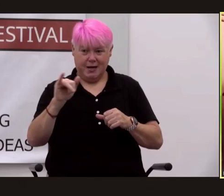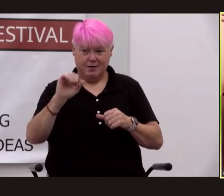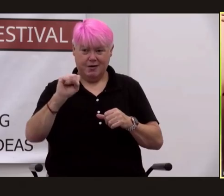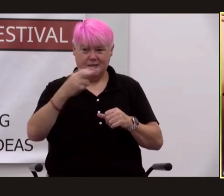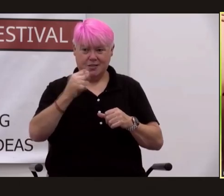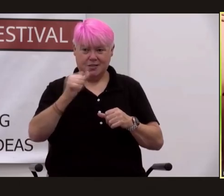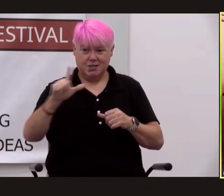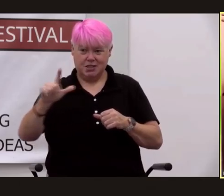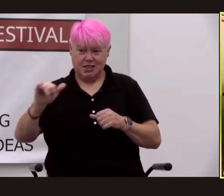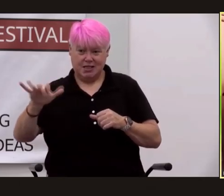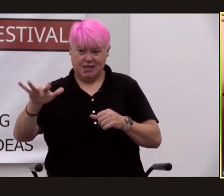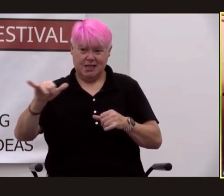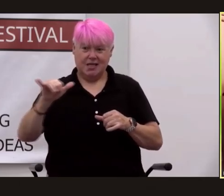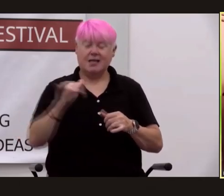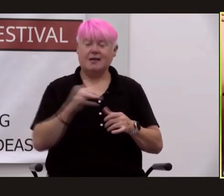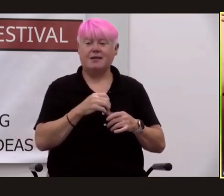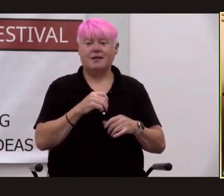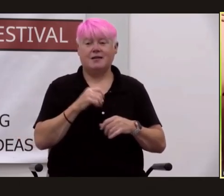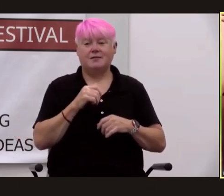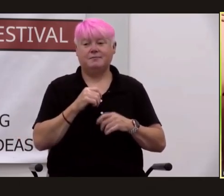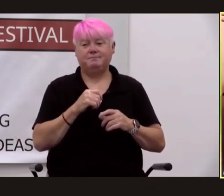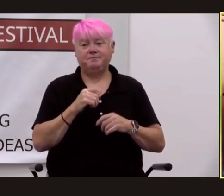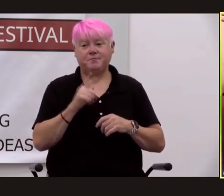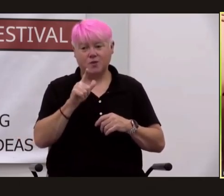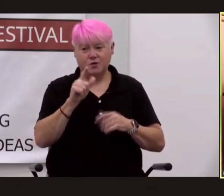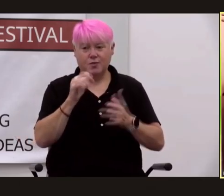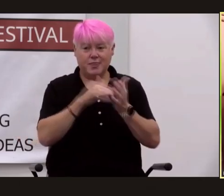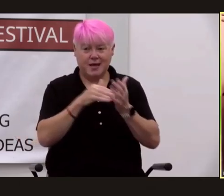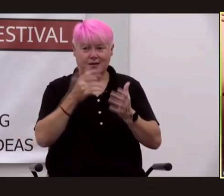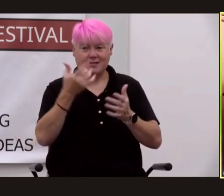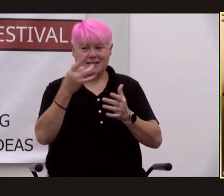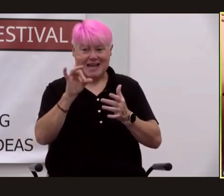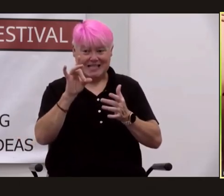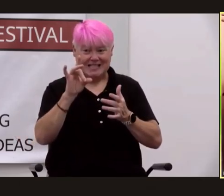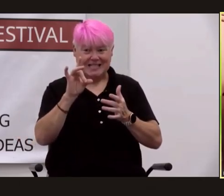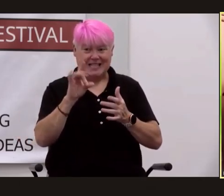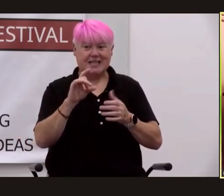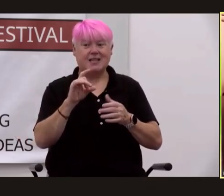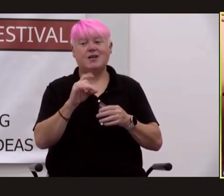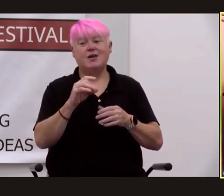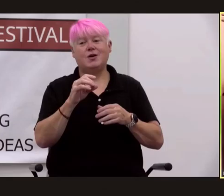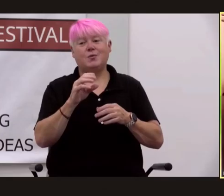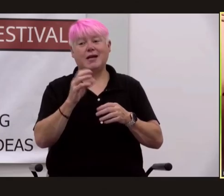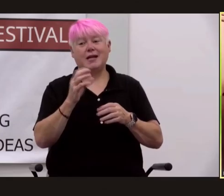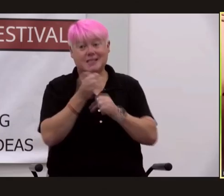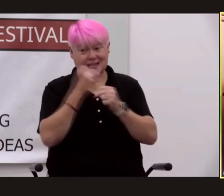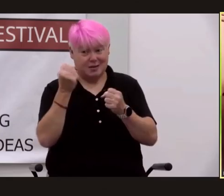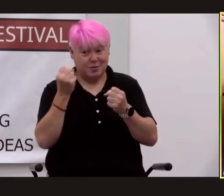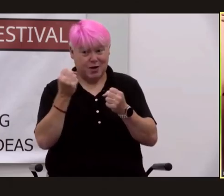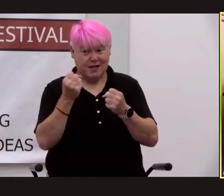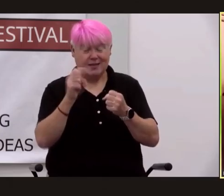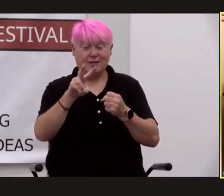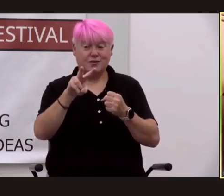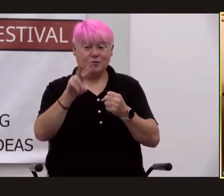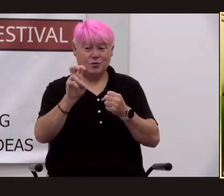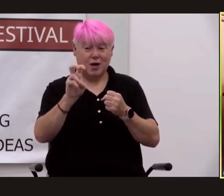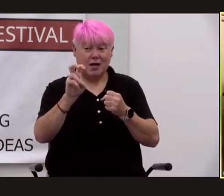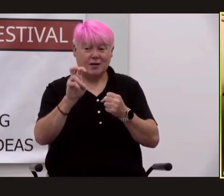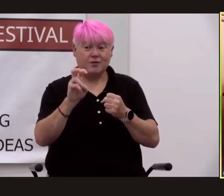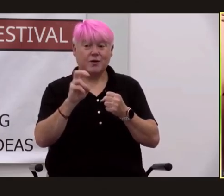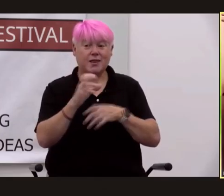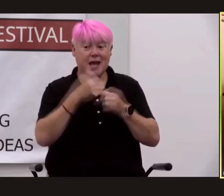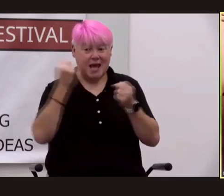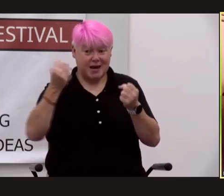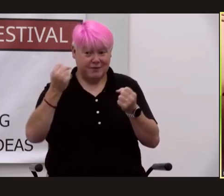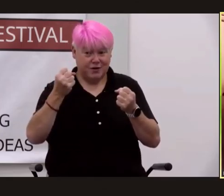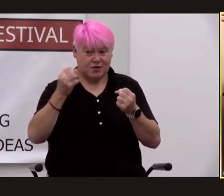2018 we celebrated the 200th anniversary of its publication frankenstein or and the